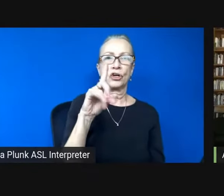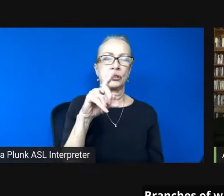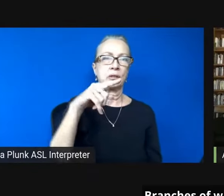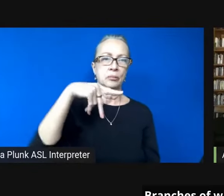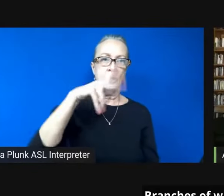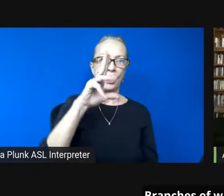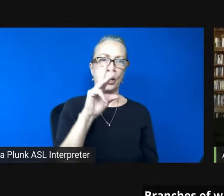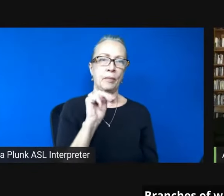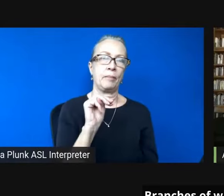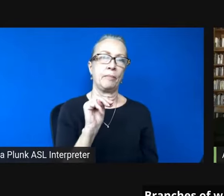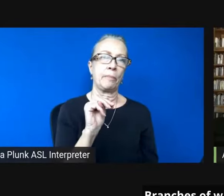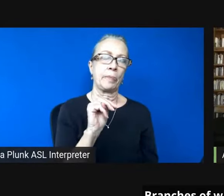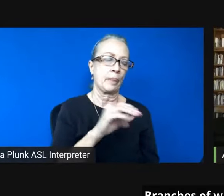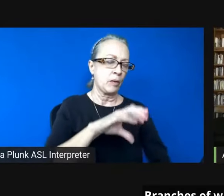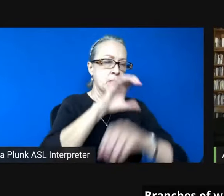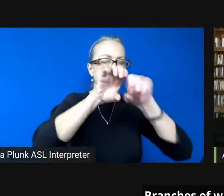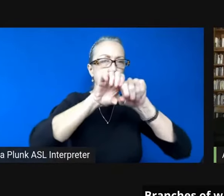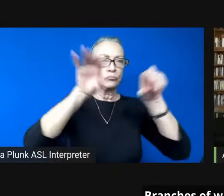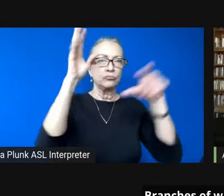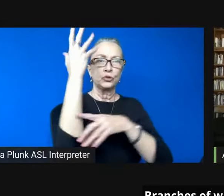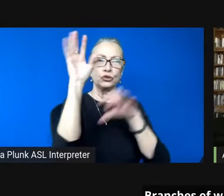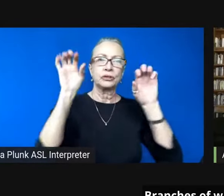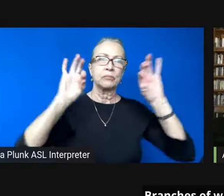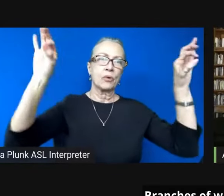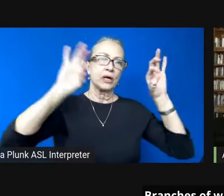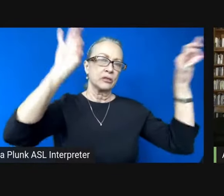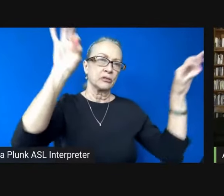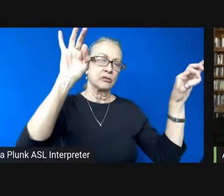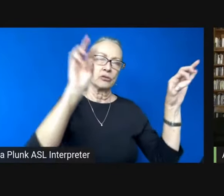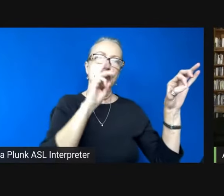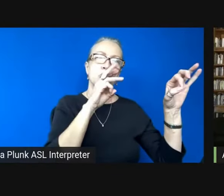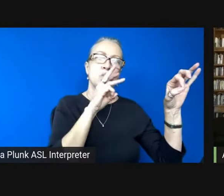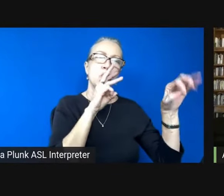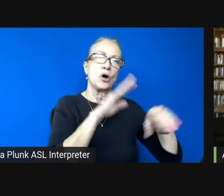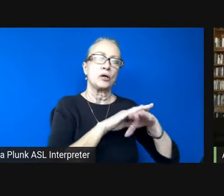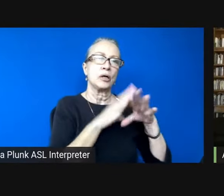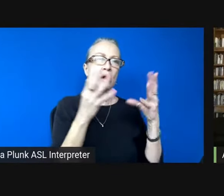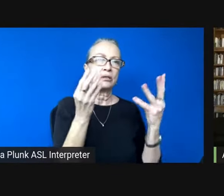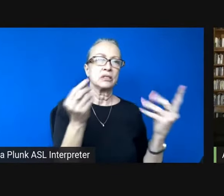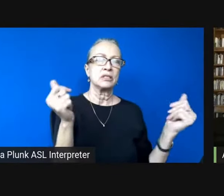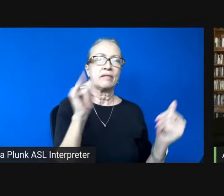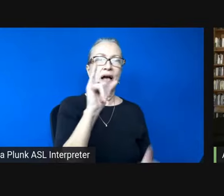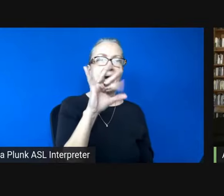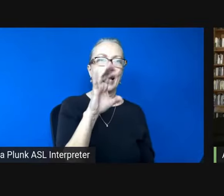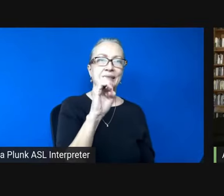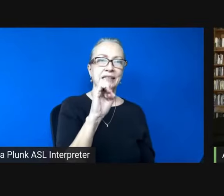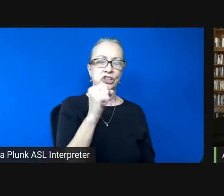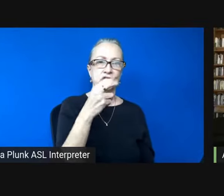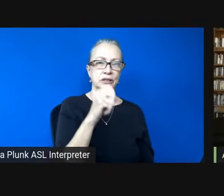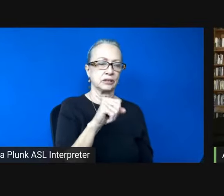branches of water on a dissolving ice sheet chatter of